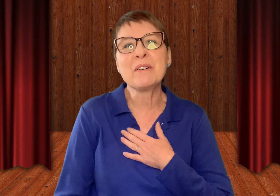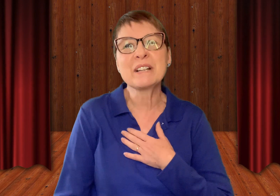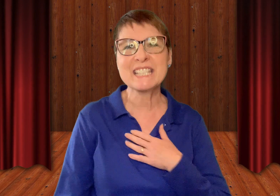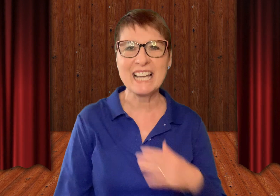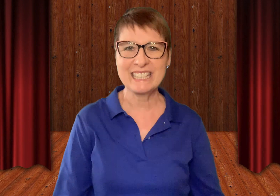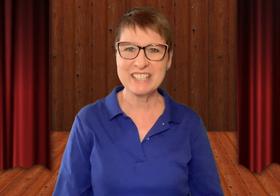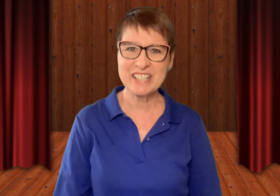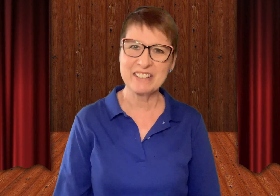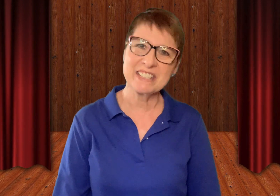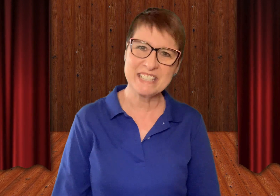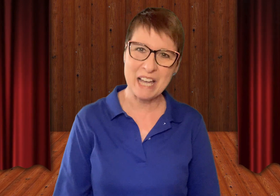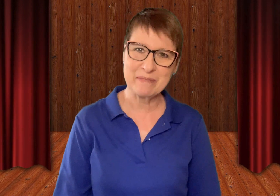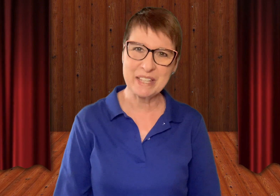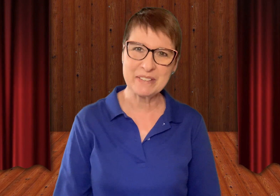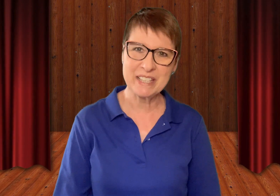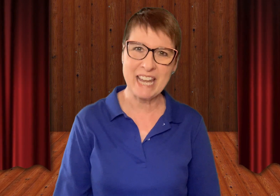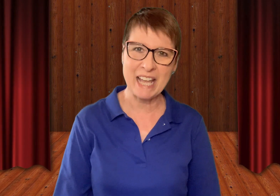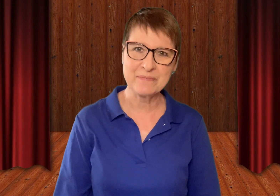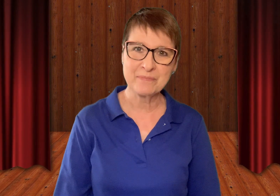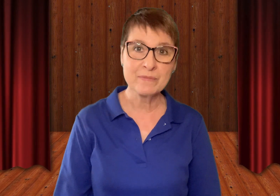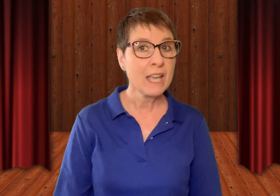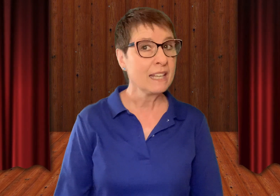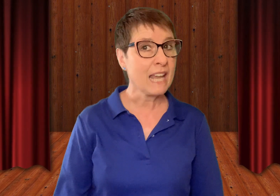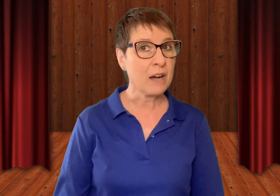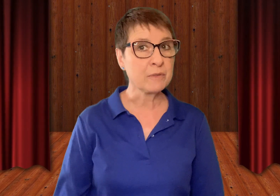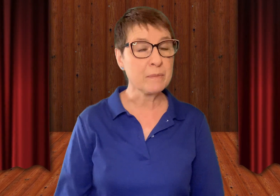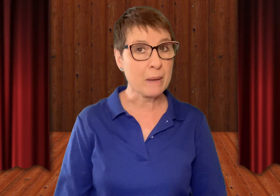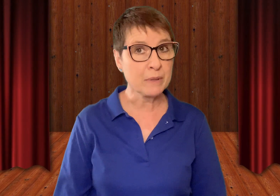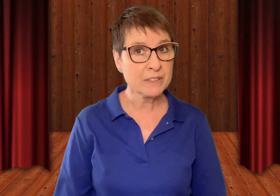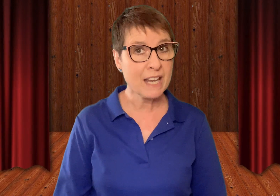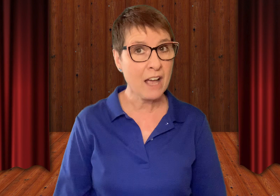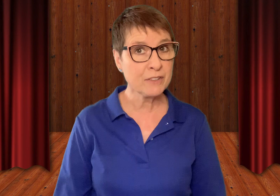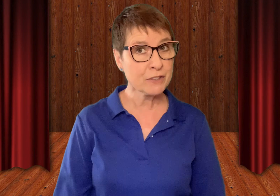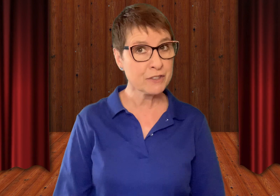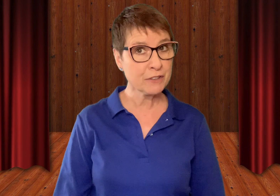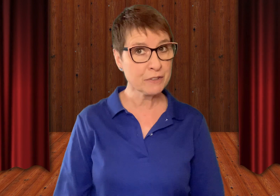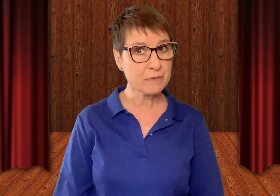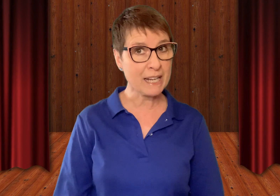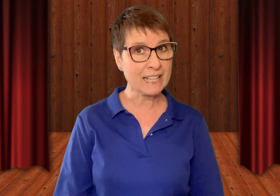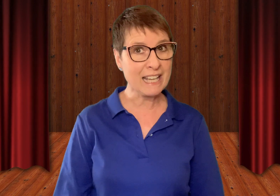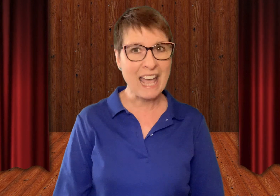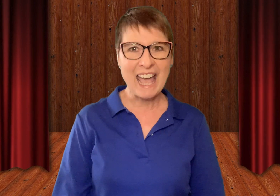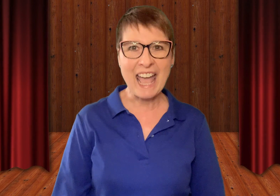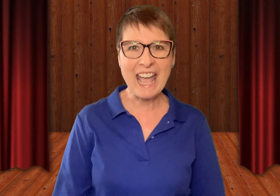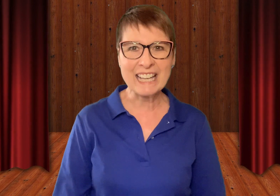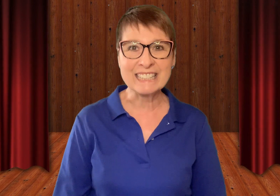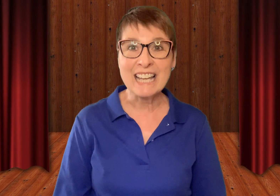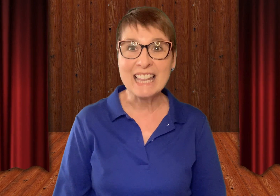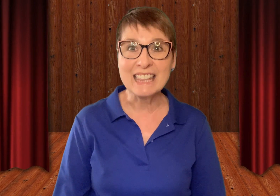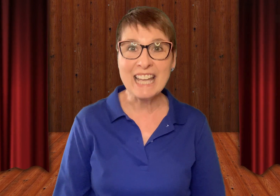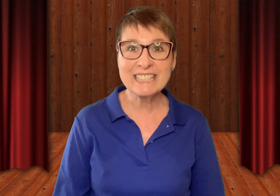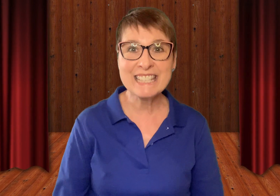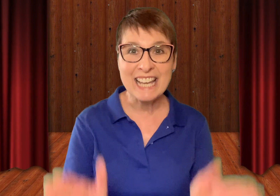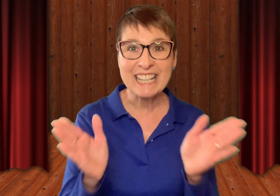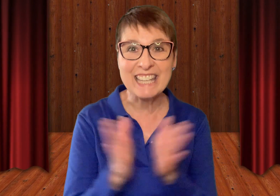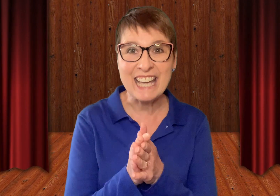excited to share this time with you today. Now, remember to have your journals ready and let's get